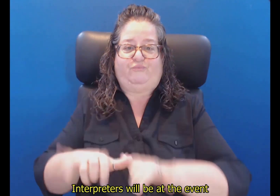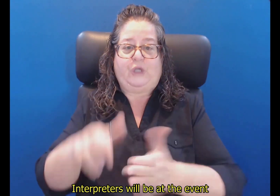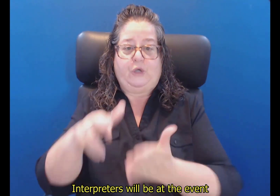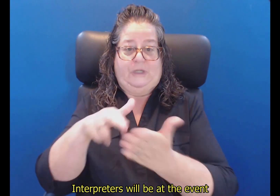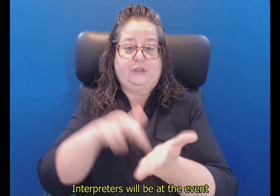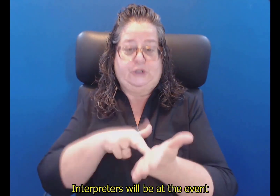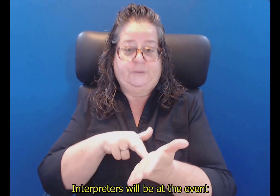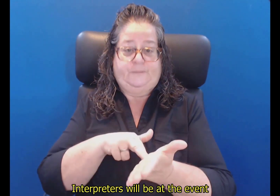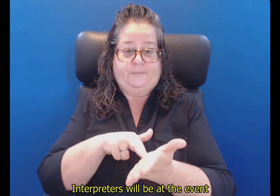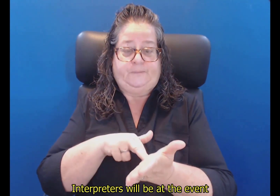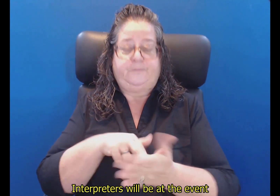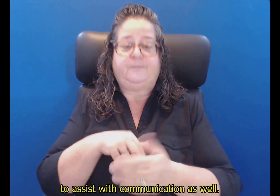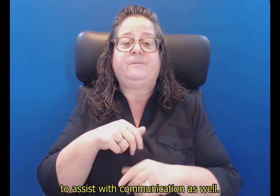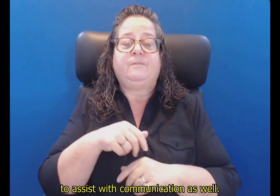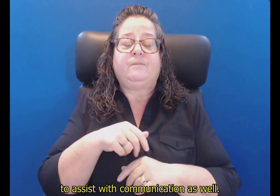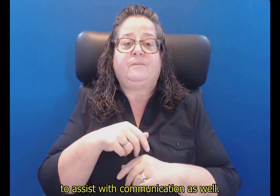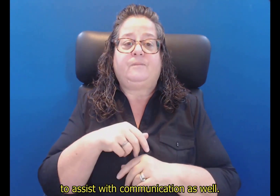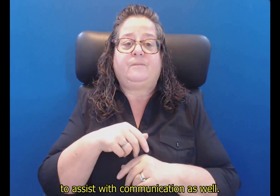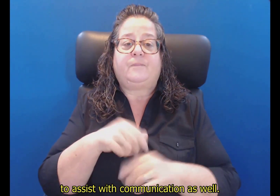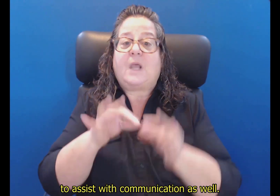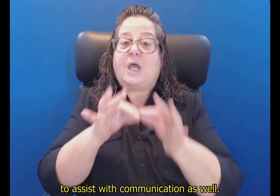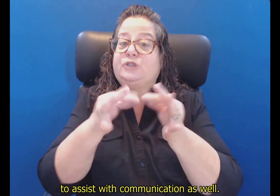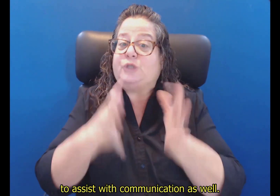Interpreters will be at the event to assist with communication as well.